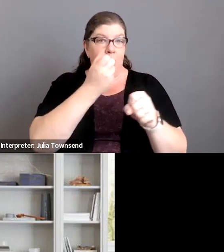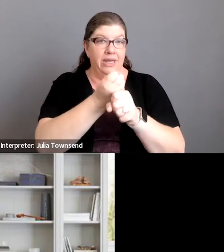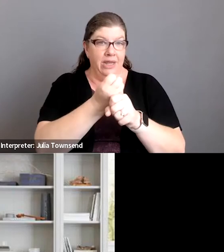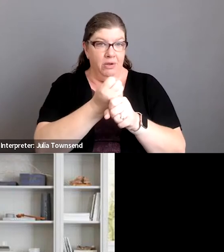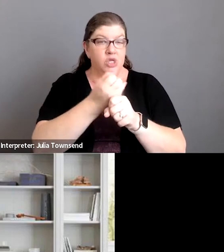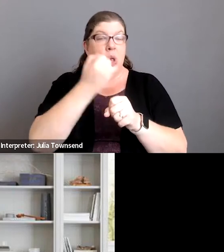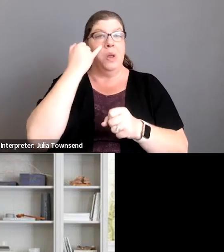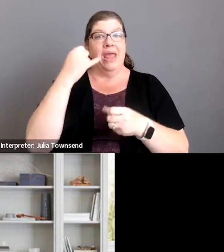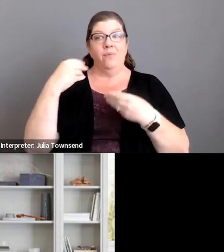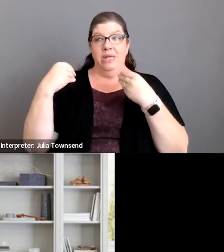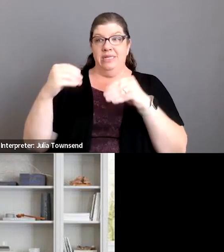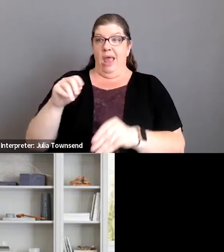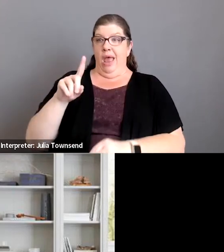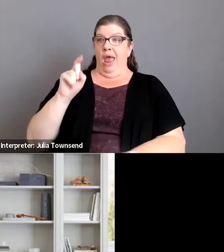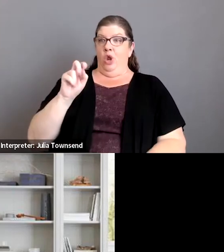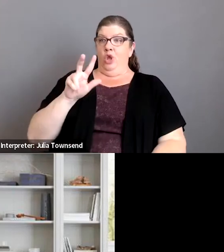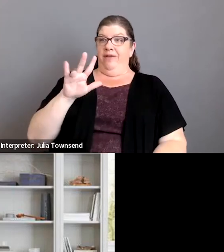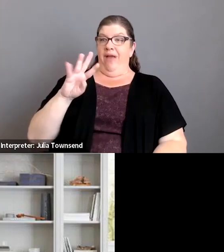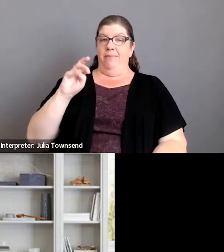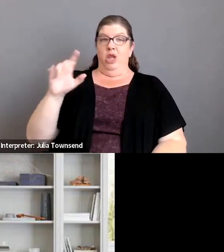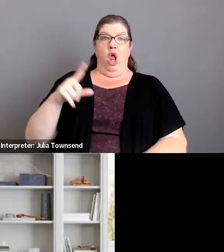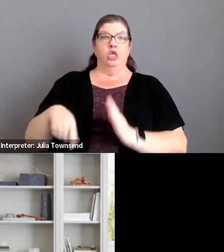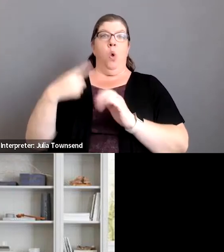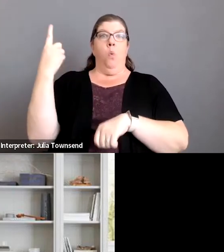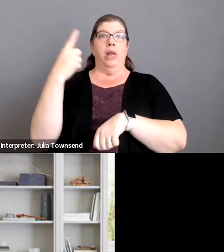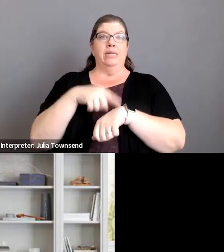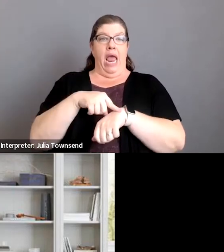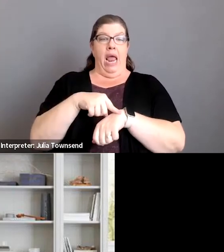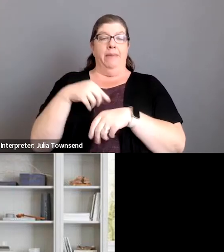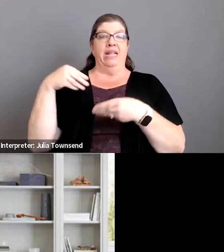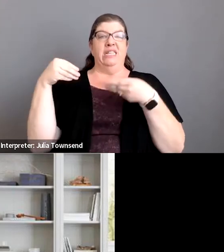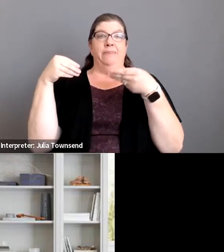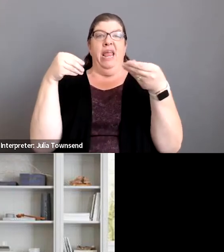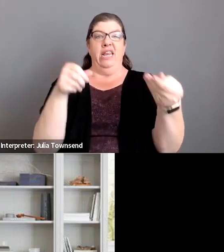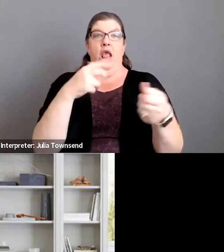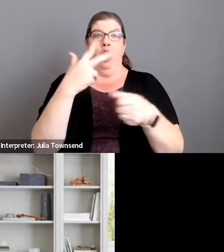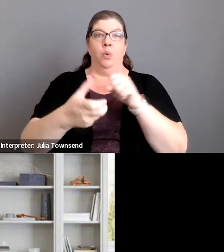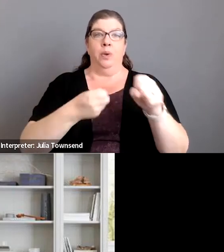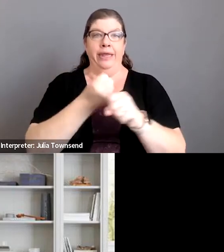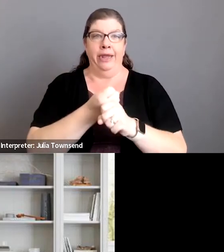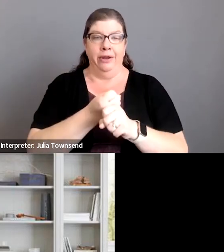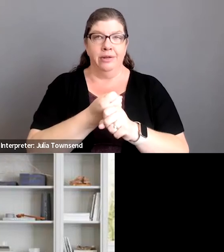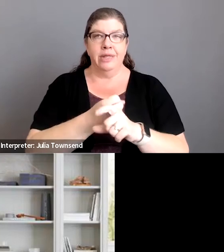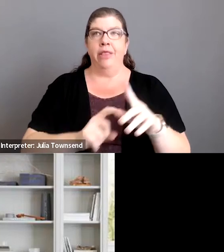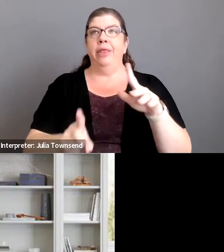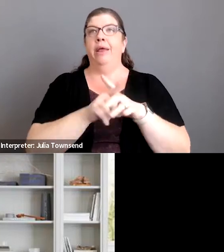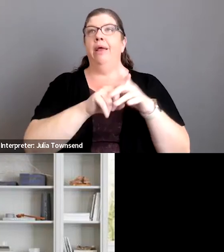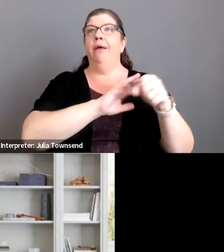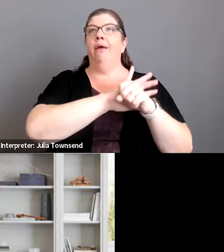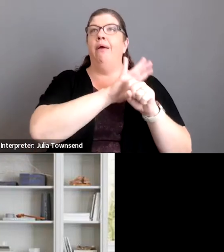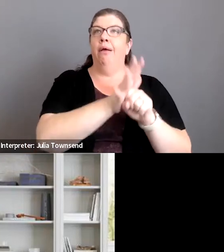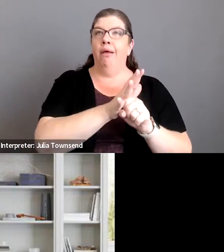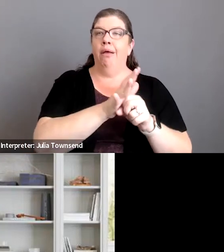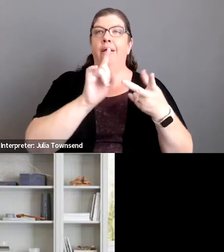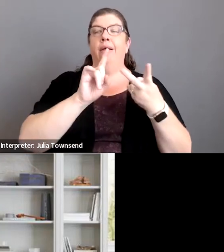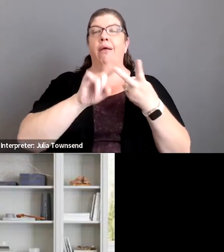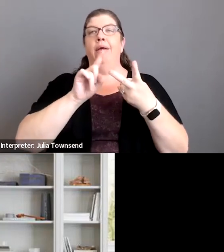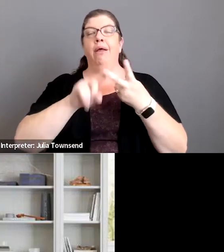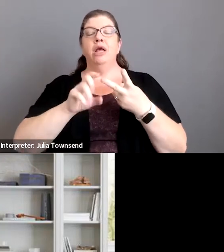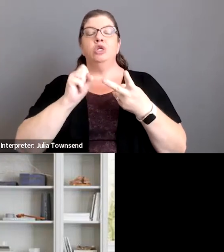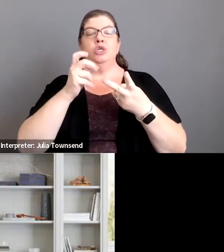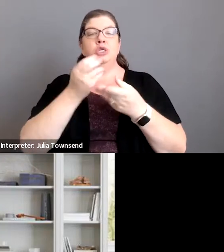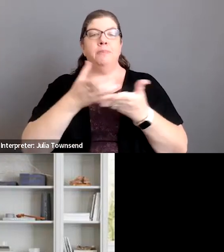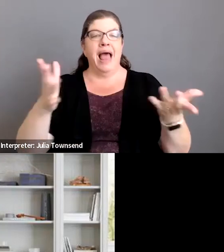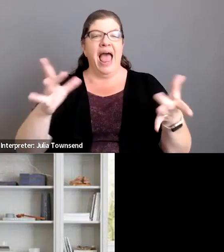sold 135 million dollars and then had to spend that all in three years and then comes covet and then come supply chain issues and then comes